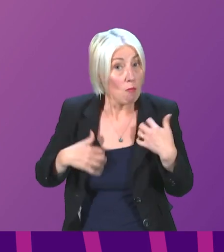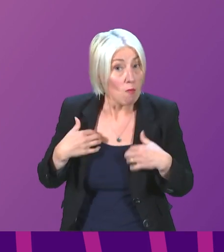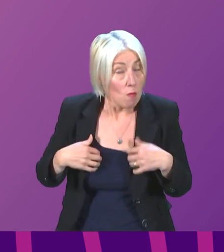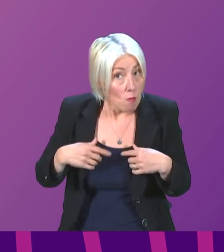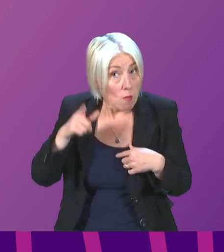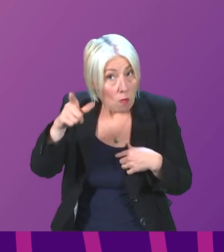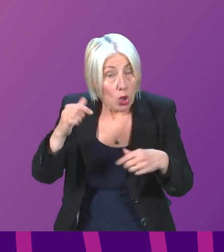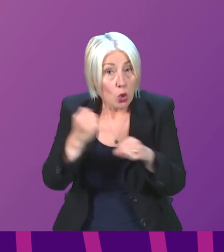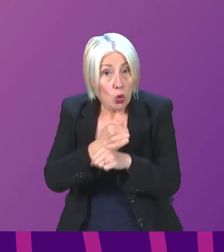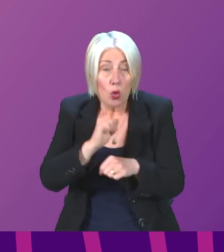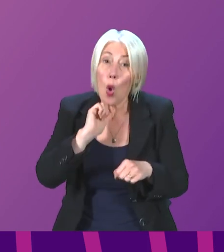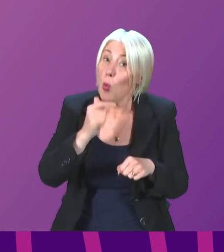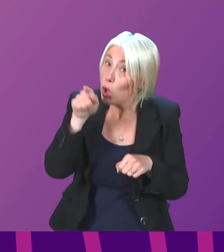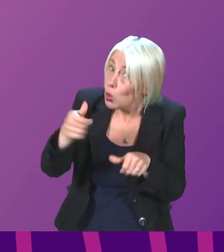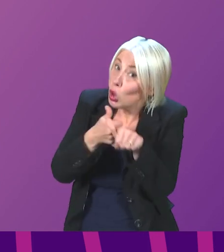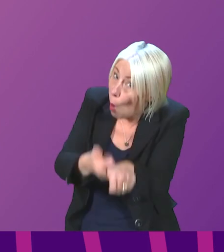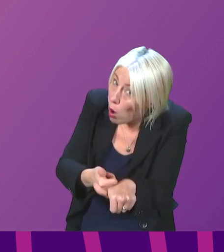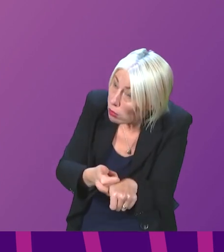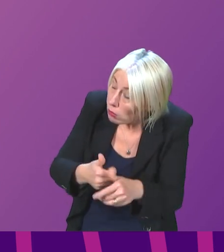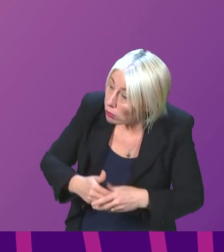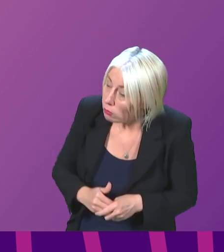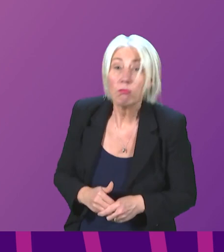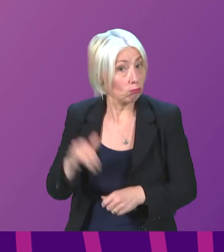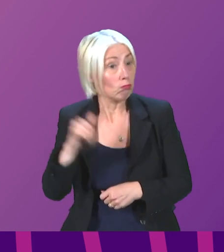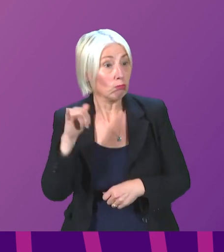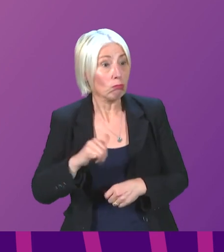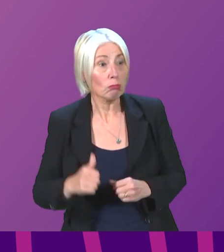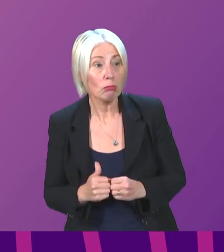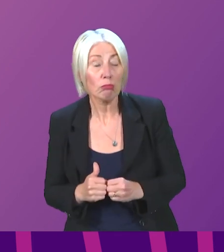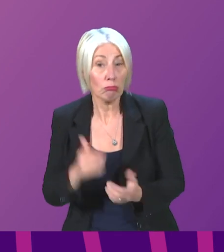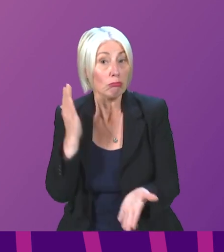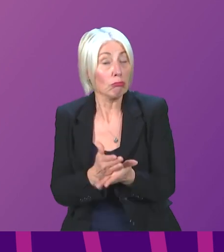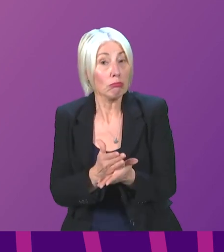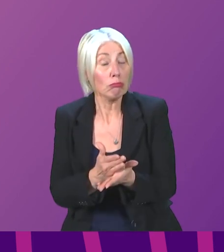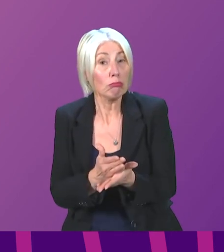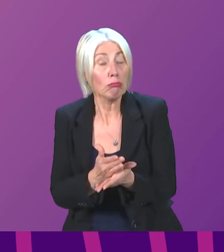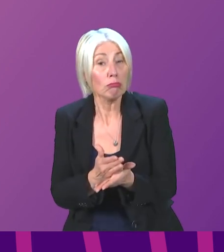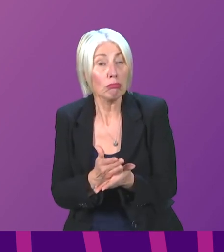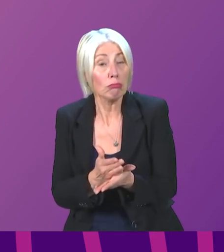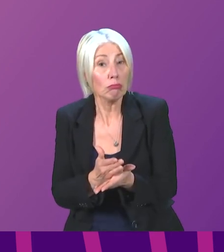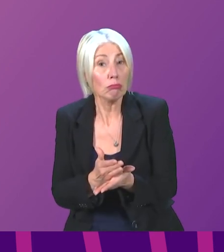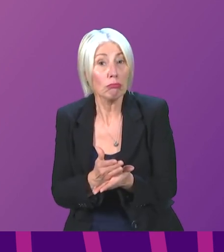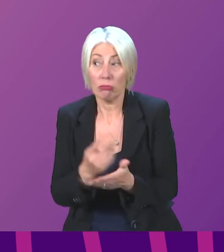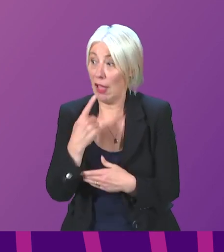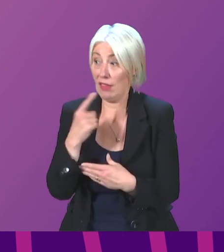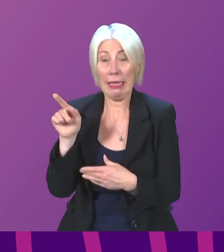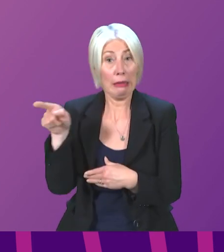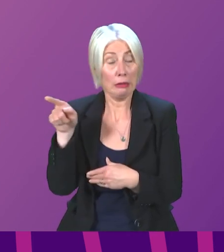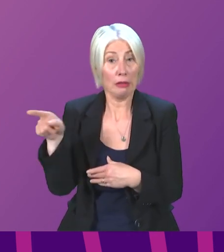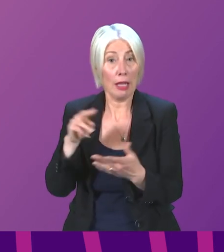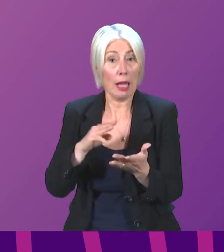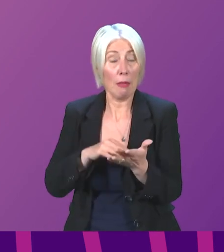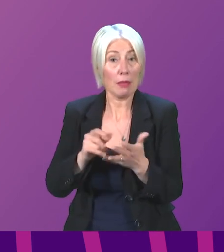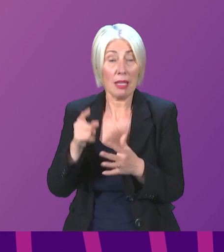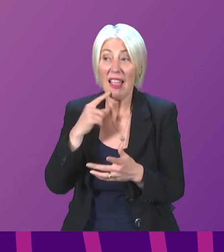are you willing to support them? In short, yes, absolutely. What I would say to Mr Mountain is, if he wants to